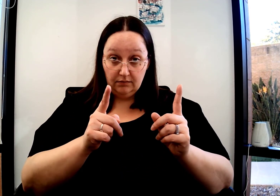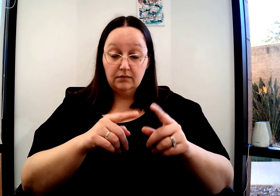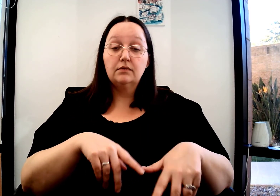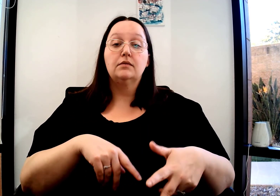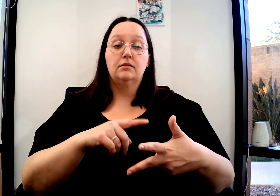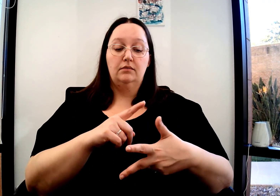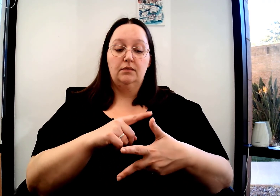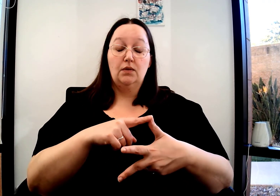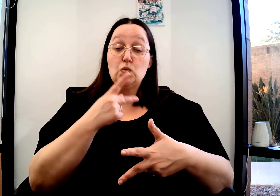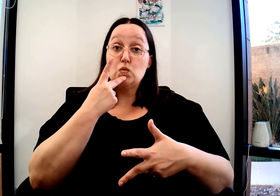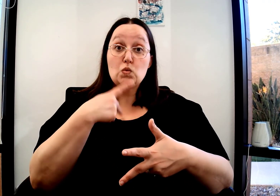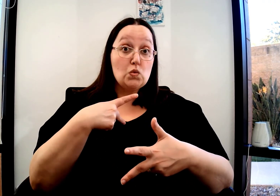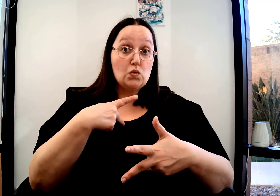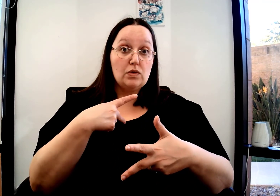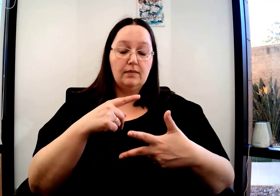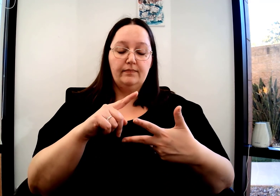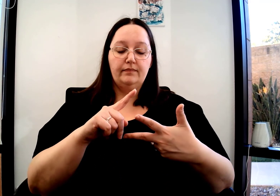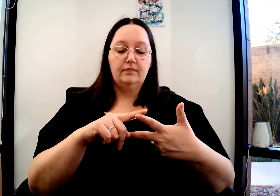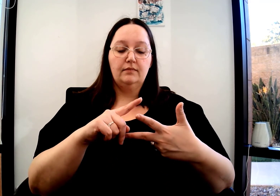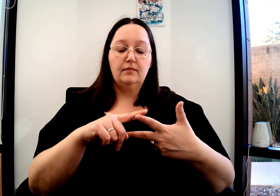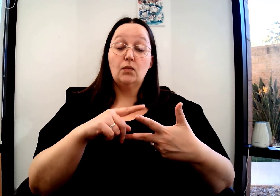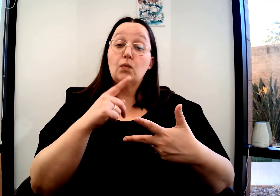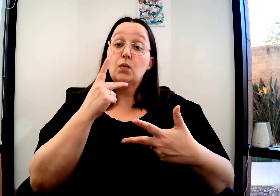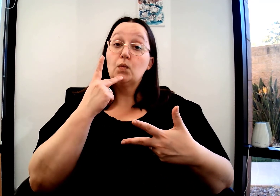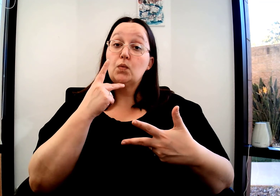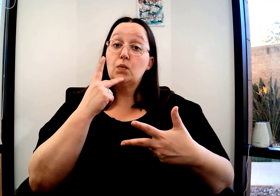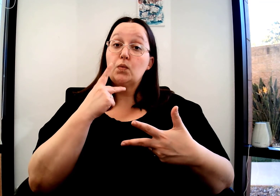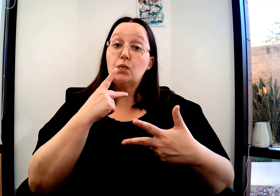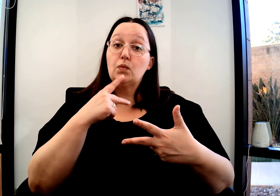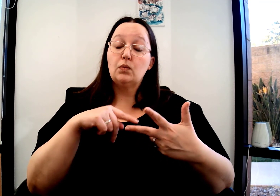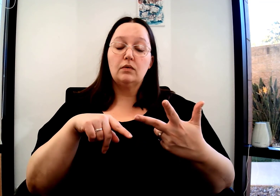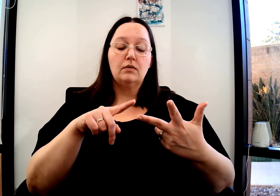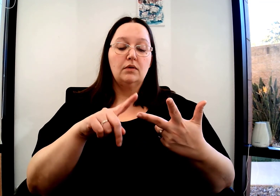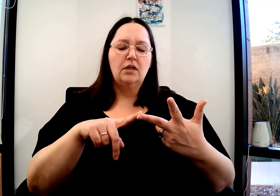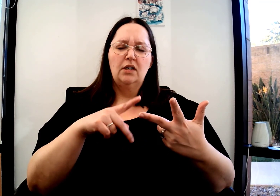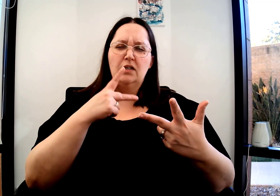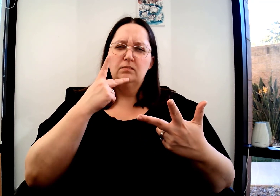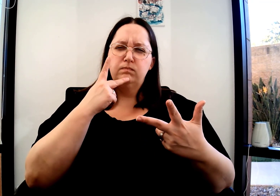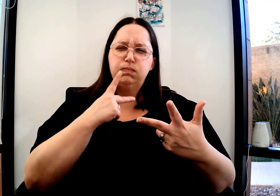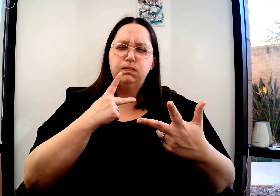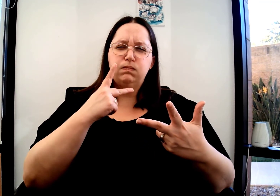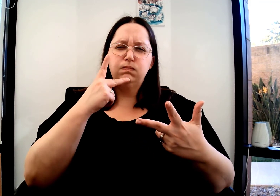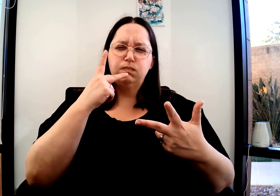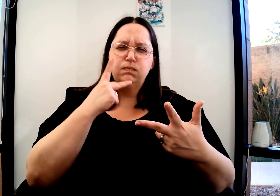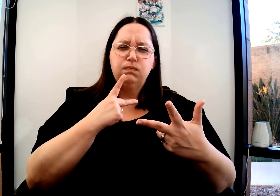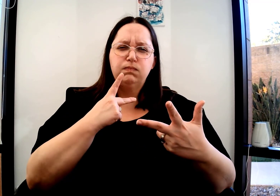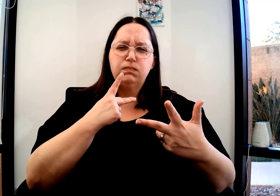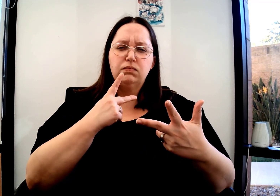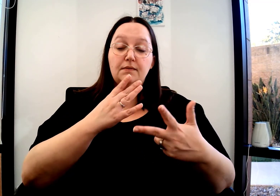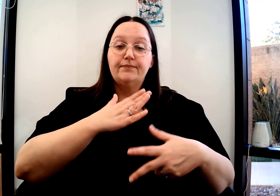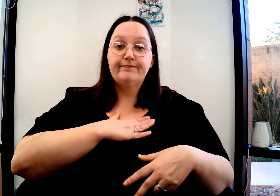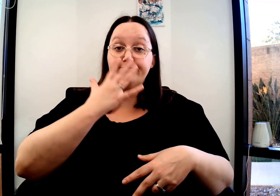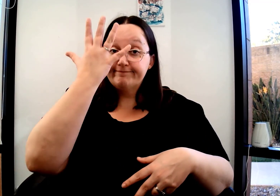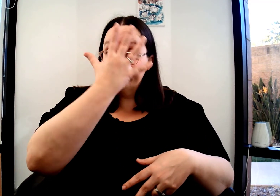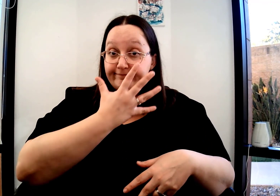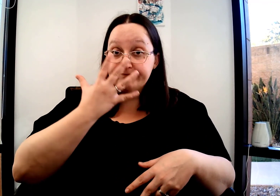difference? Again, bright pink, light pink, dark pink.